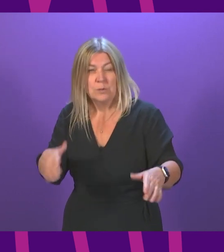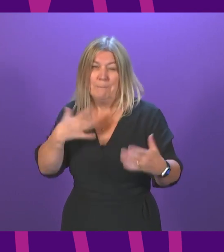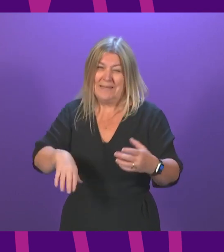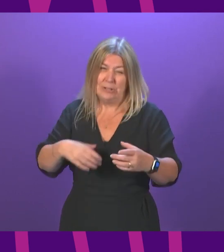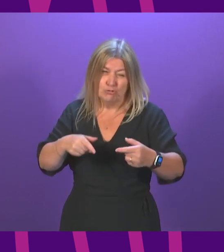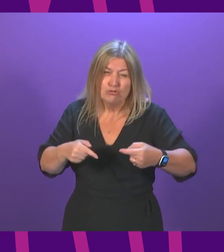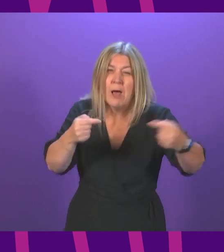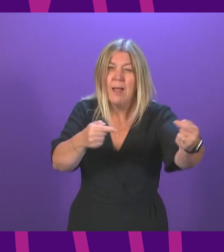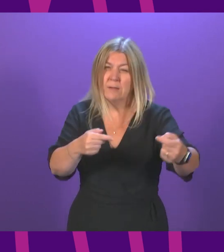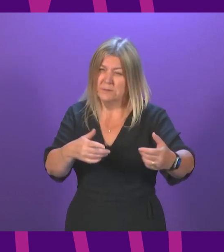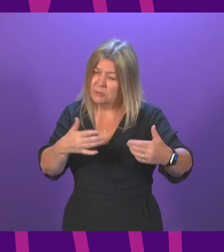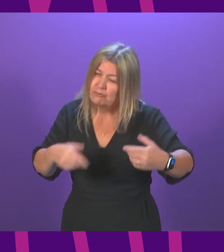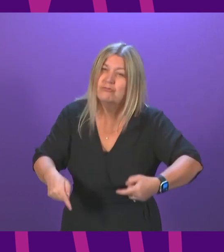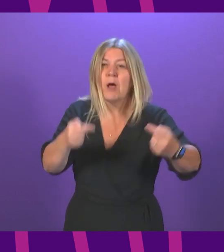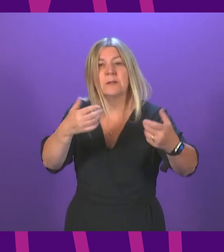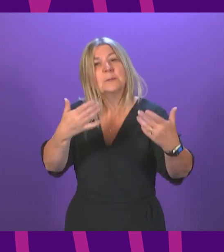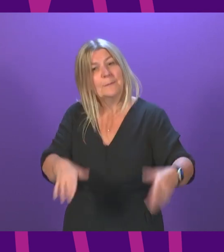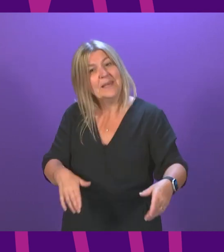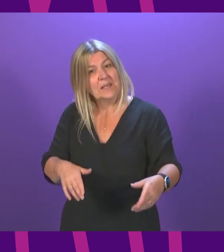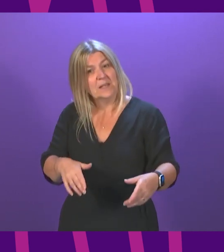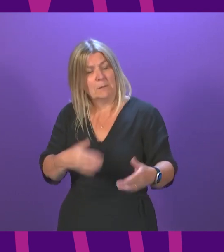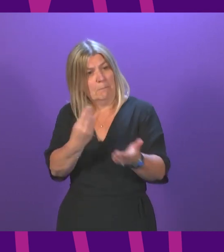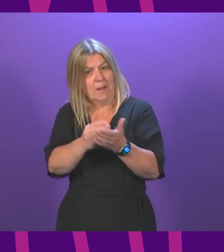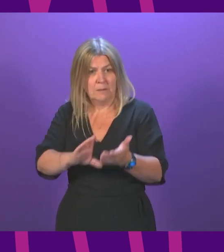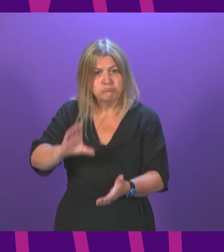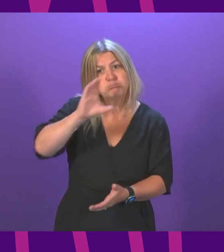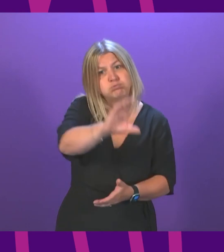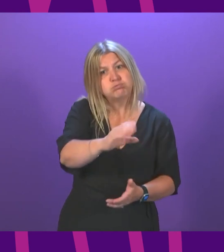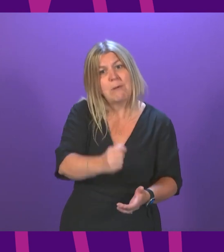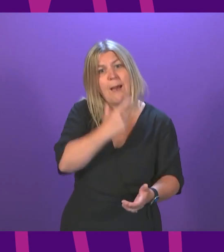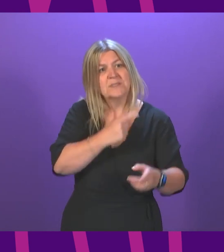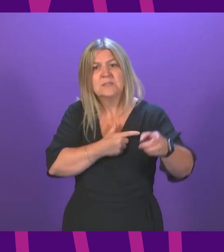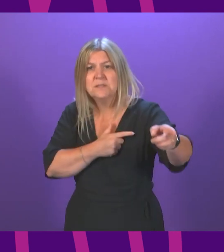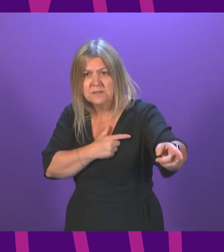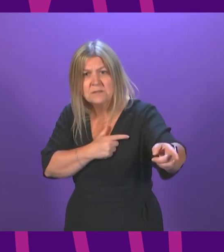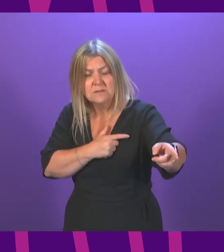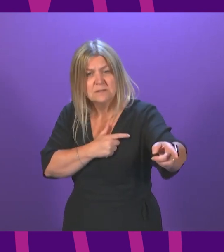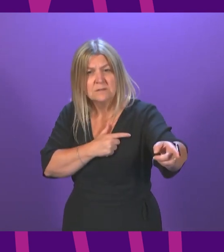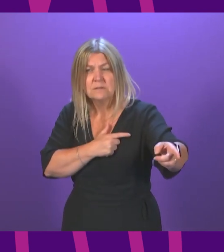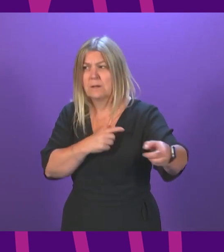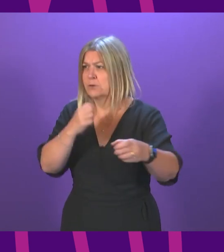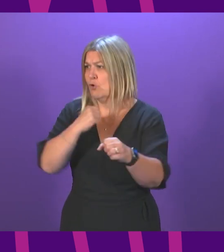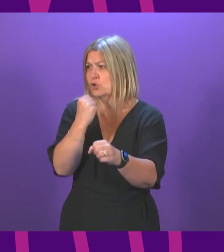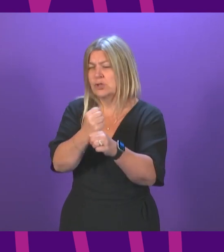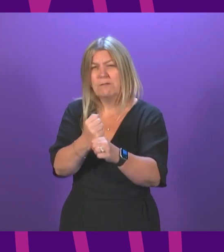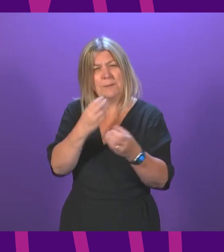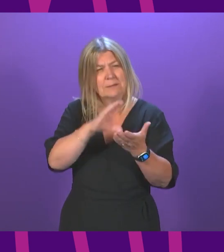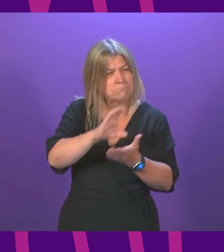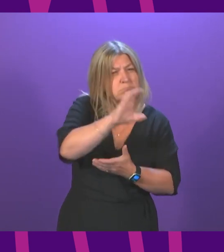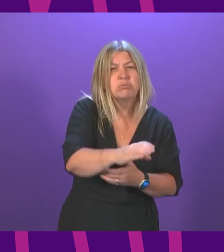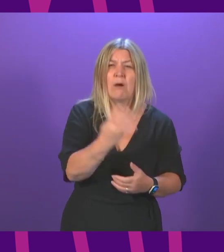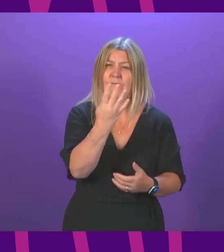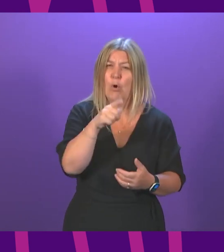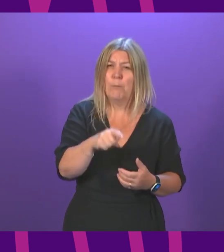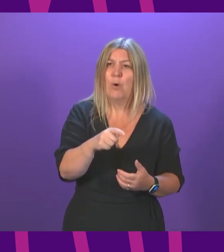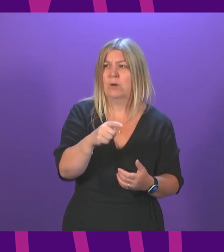money given to Amazon through Scottish Enterprise. In the last financial year, the Scottish government gave them 4.7 million pounds for